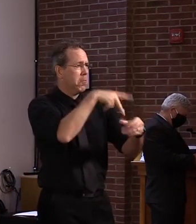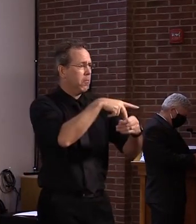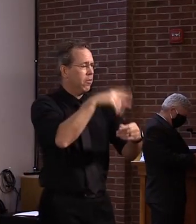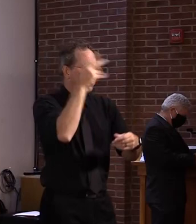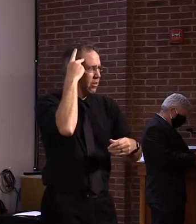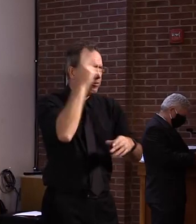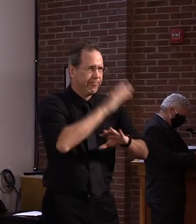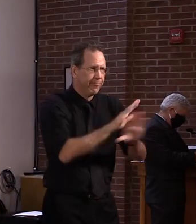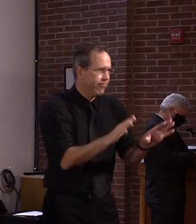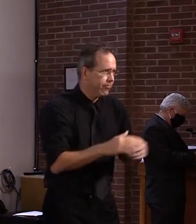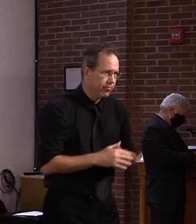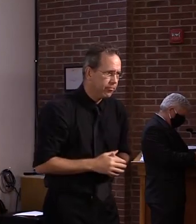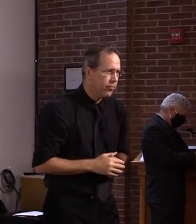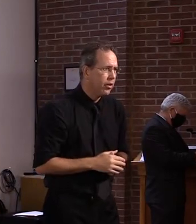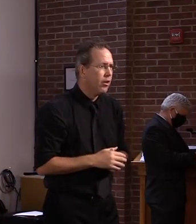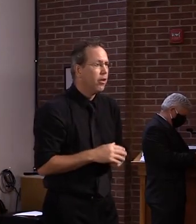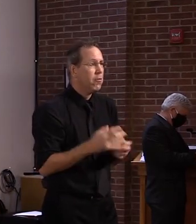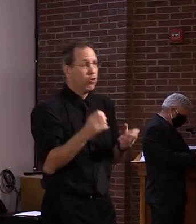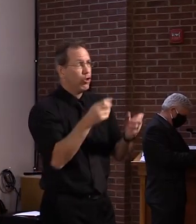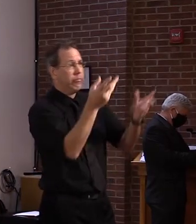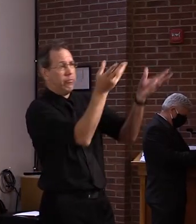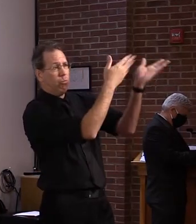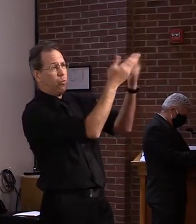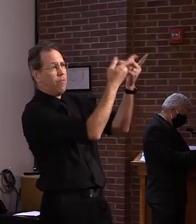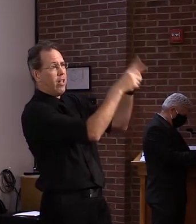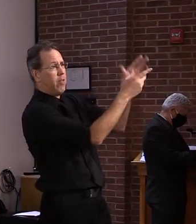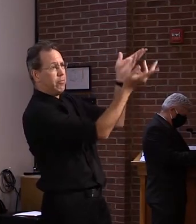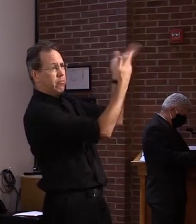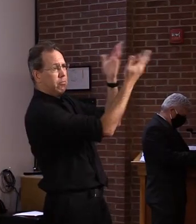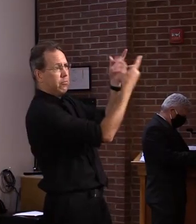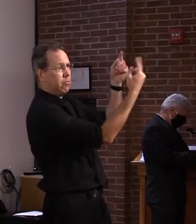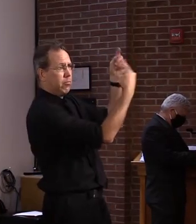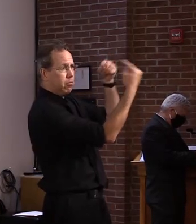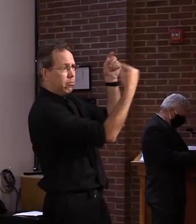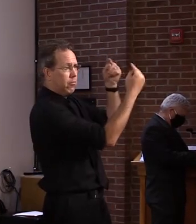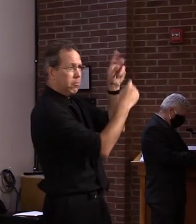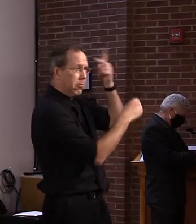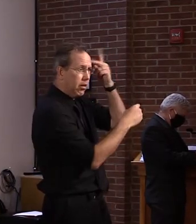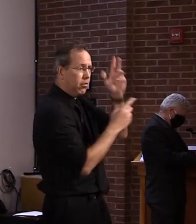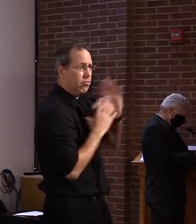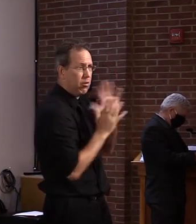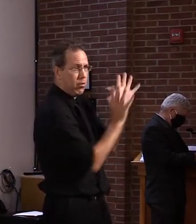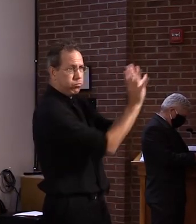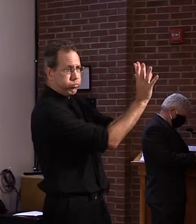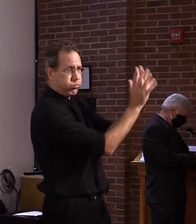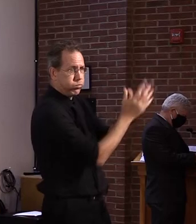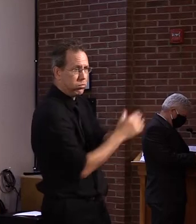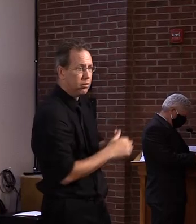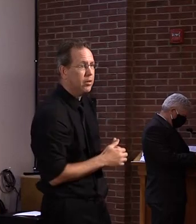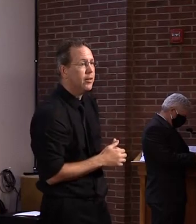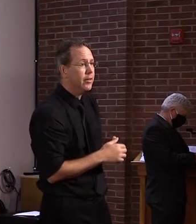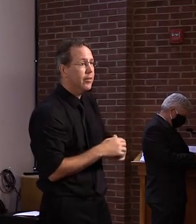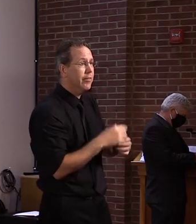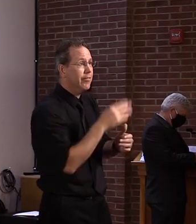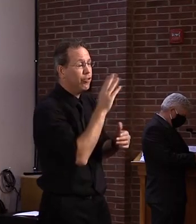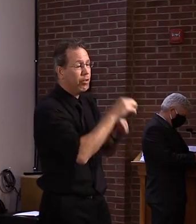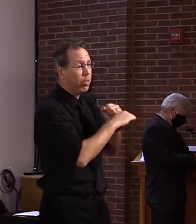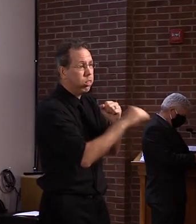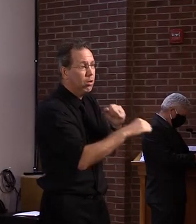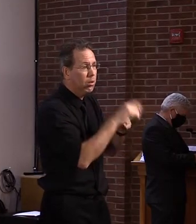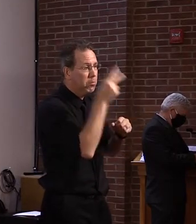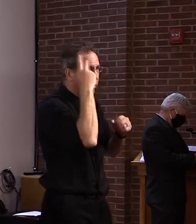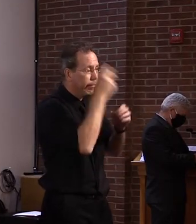what they want, and they often do embellish things. But at the same time, even in the